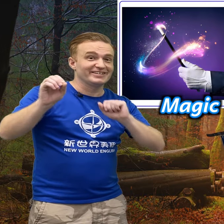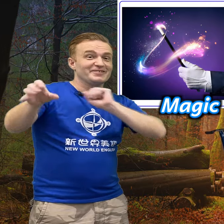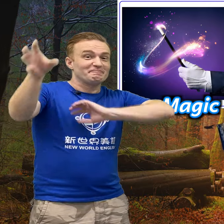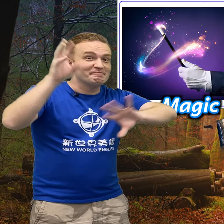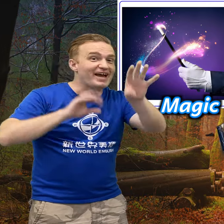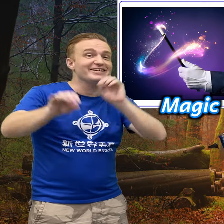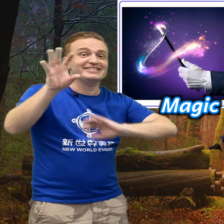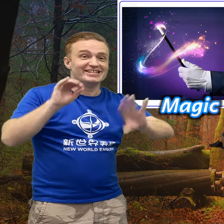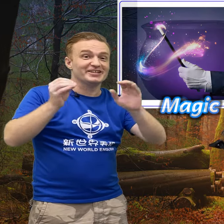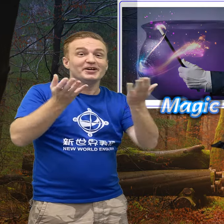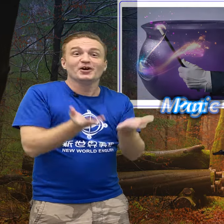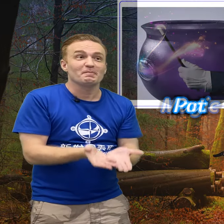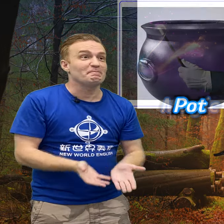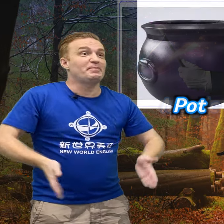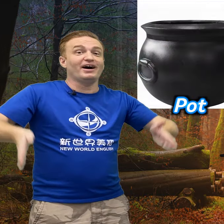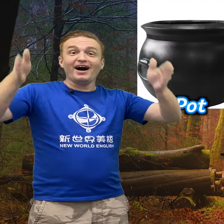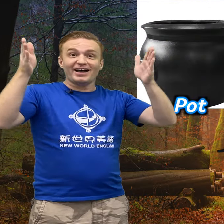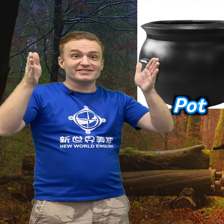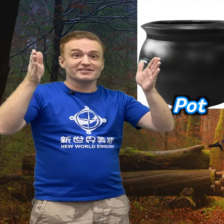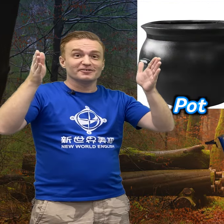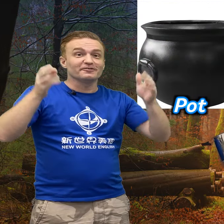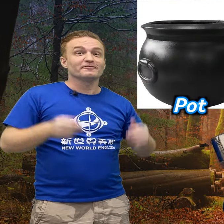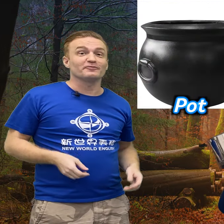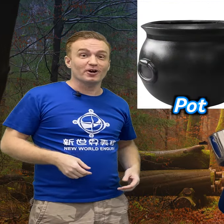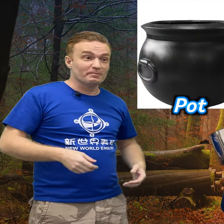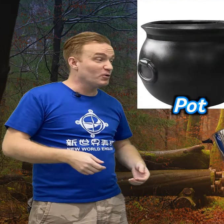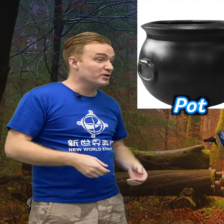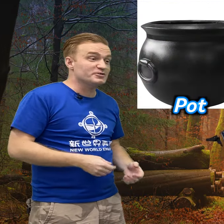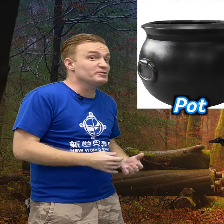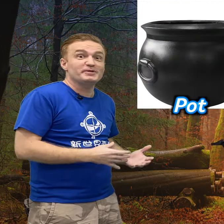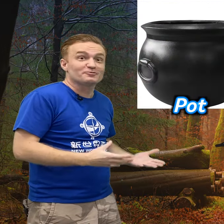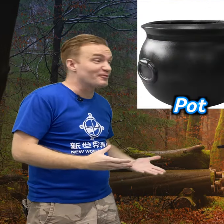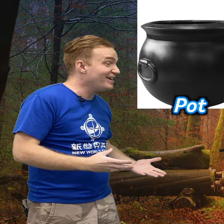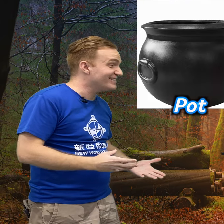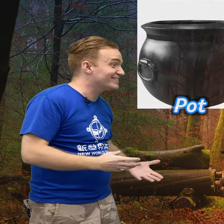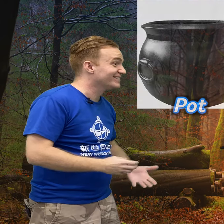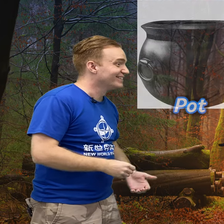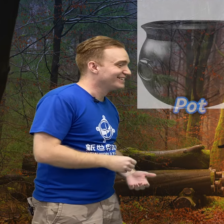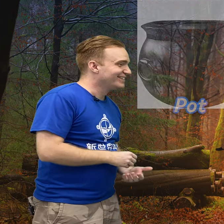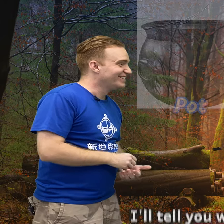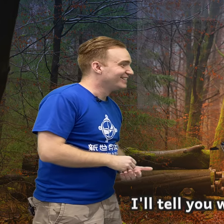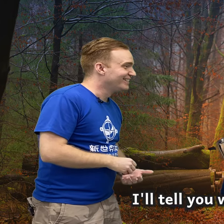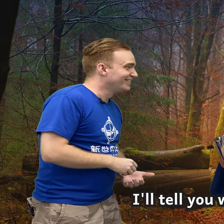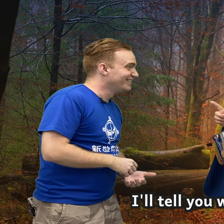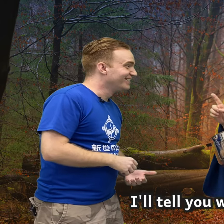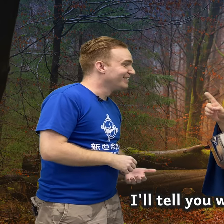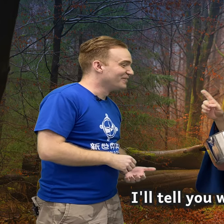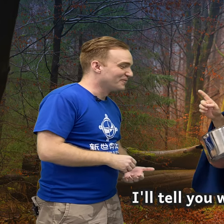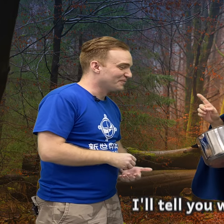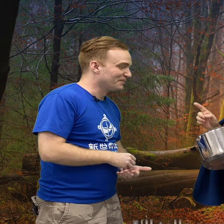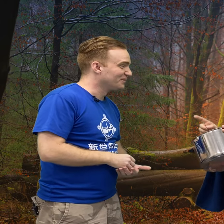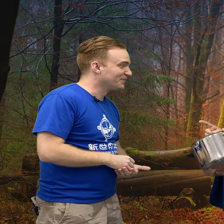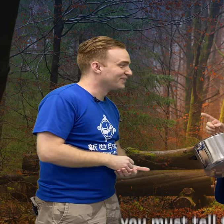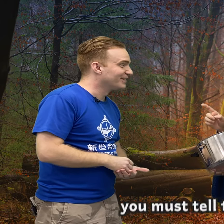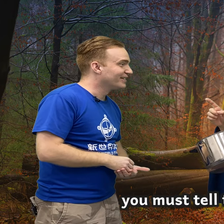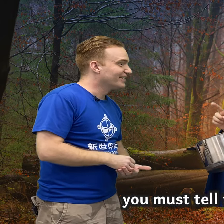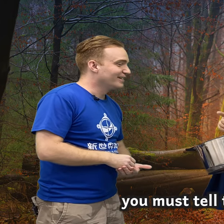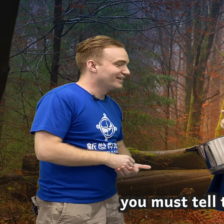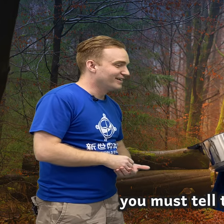magic pot for our porridge would be great. I tell you what, you must